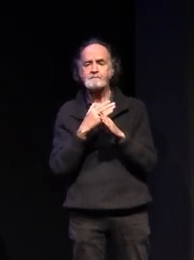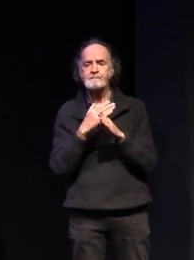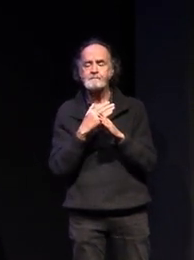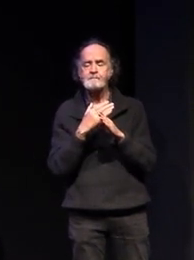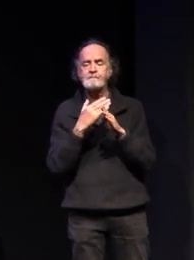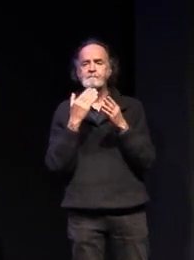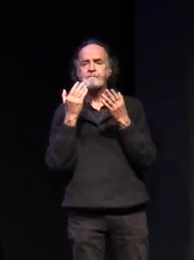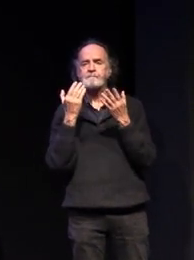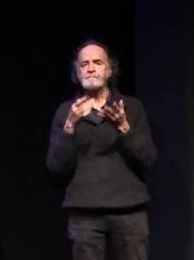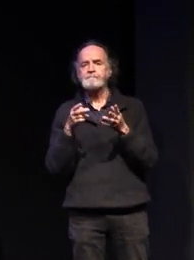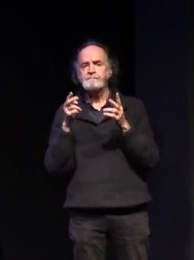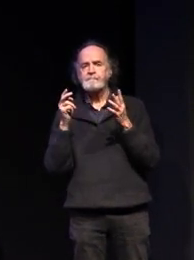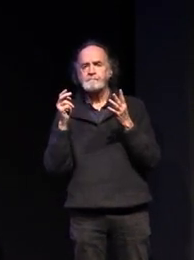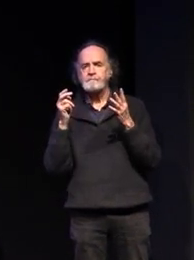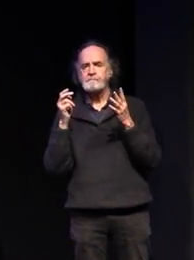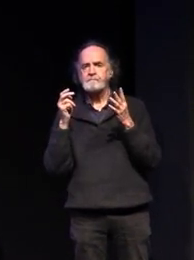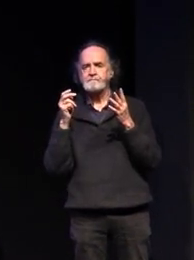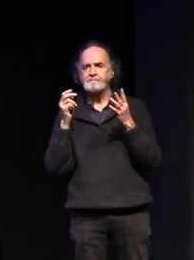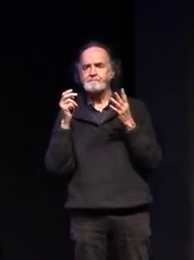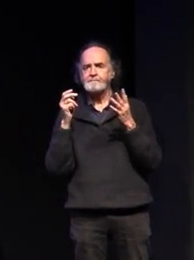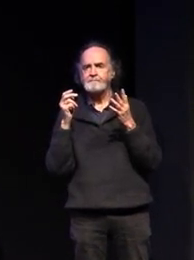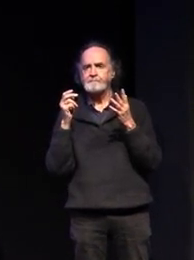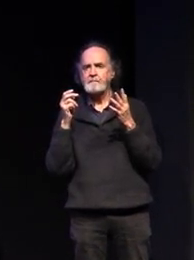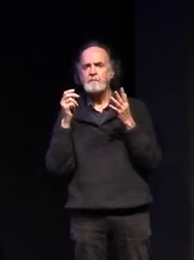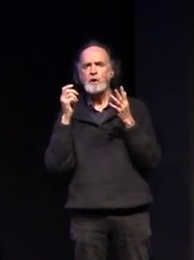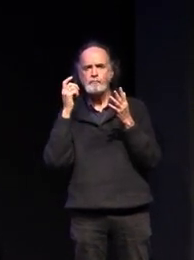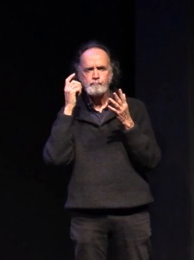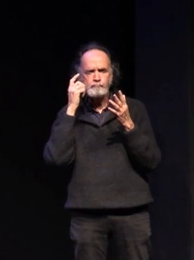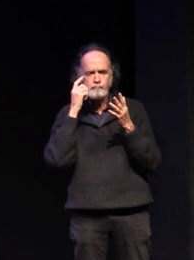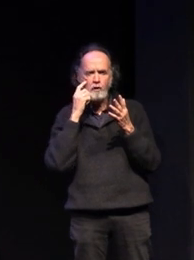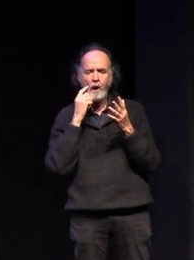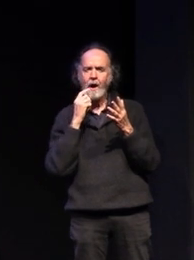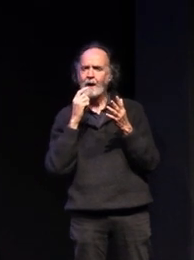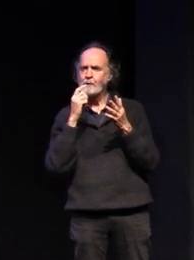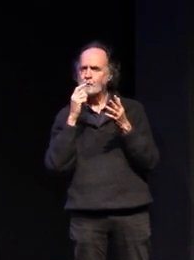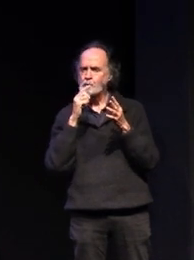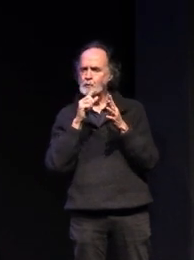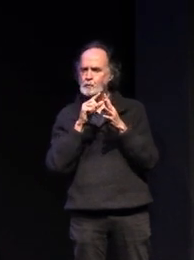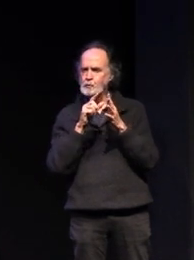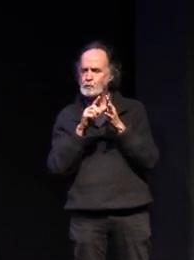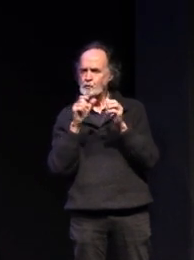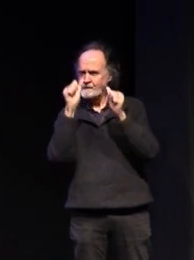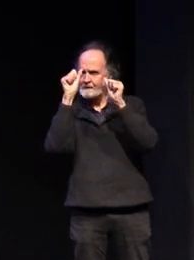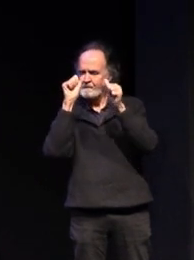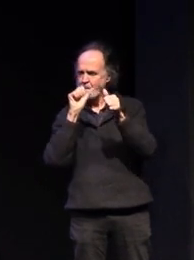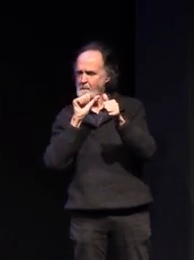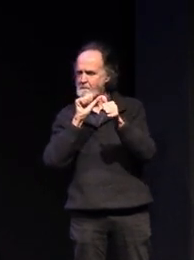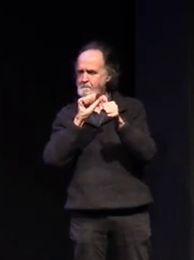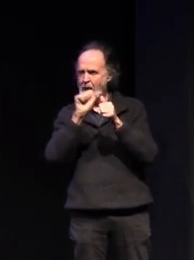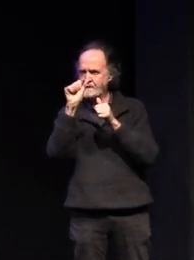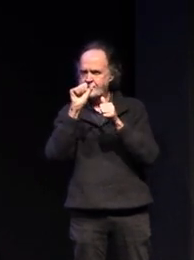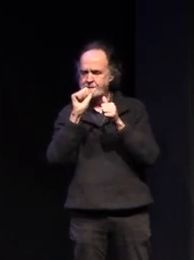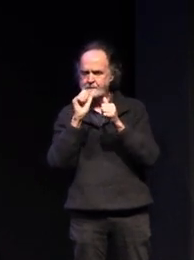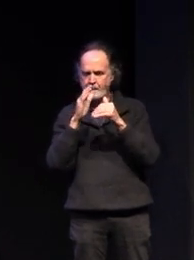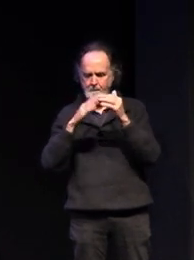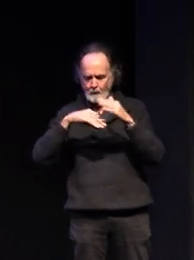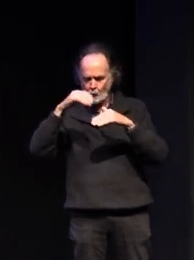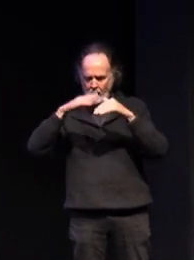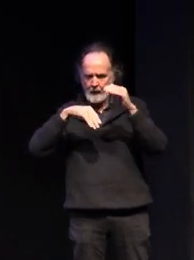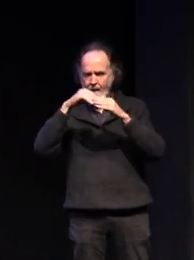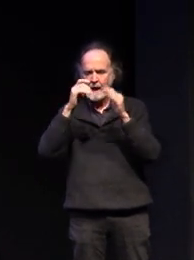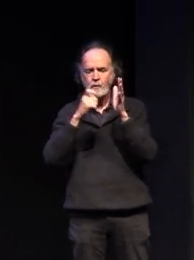and looking at putting our best foot forward at the end of year 12 in terms of building a resume getting references